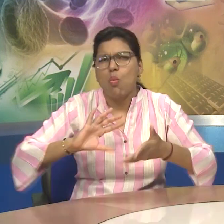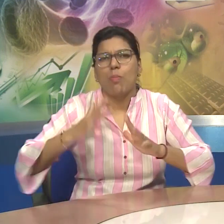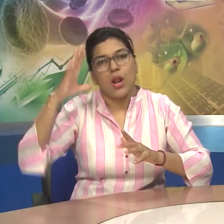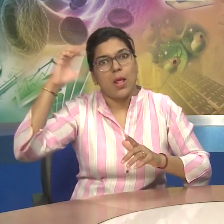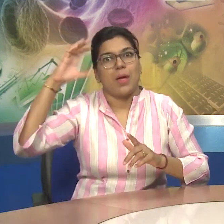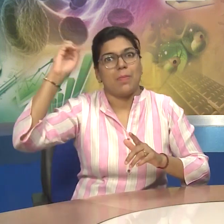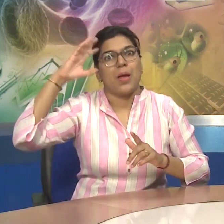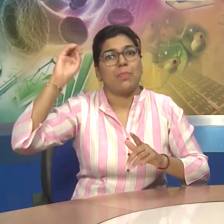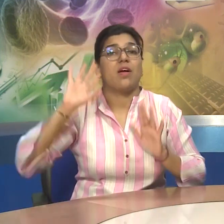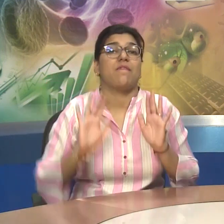Cheese